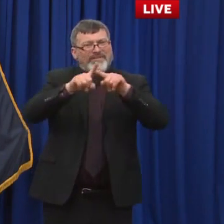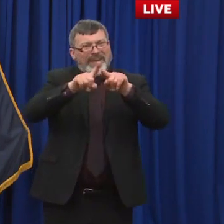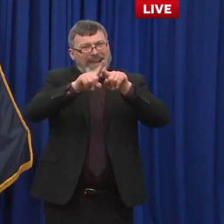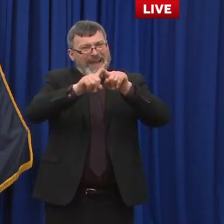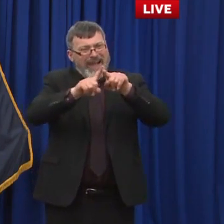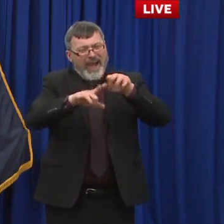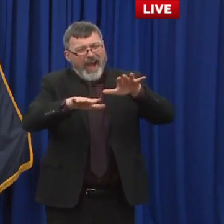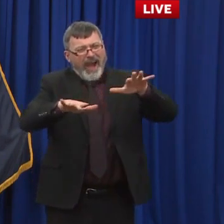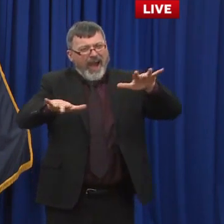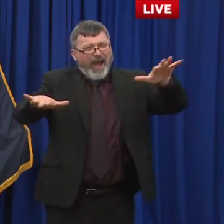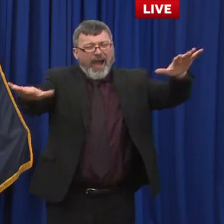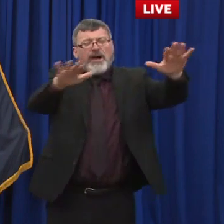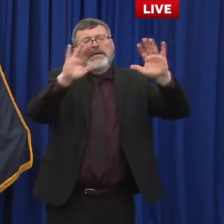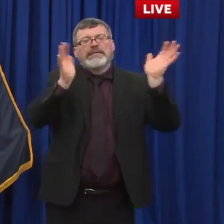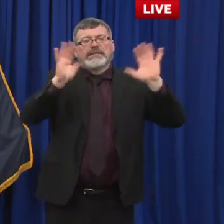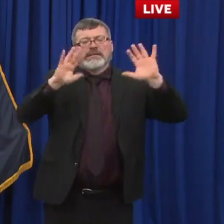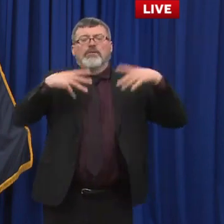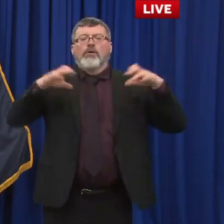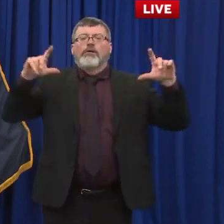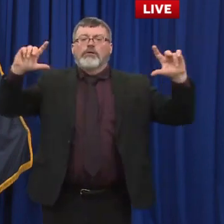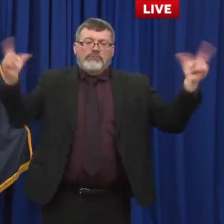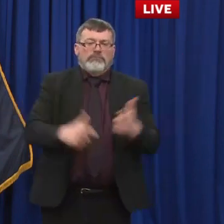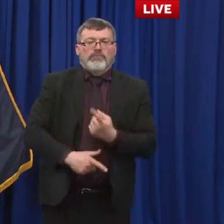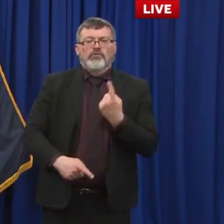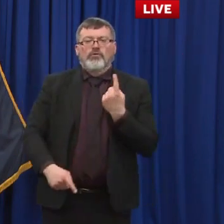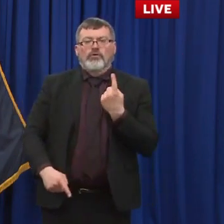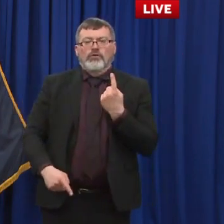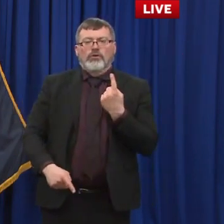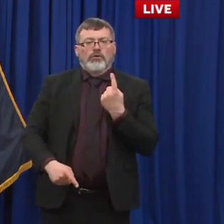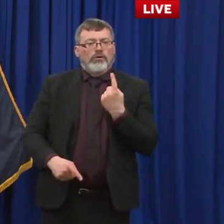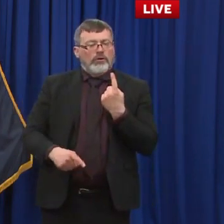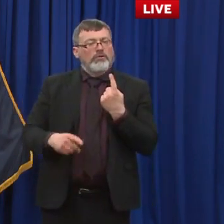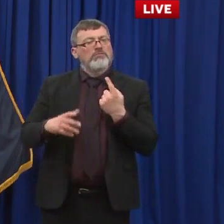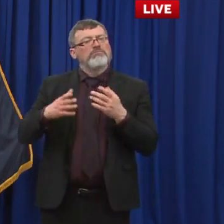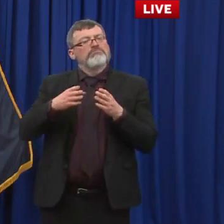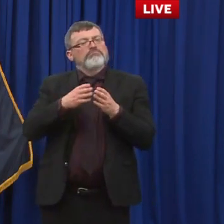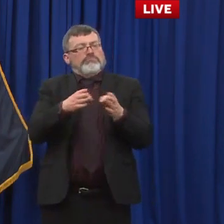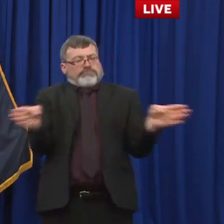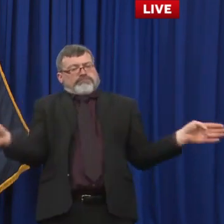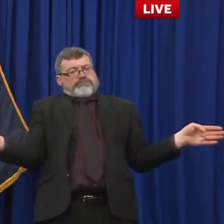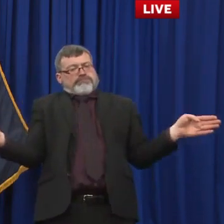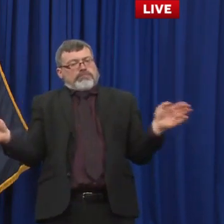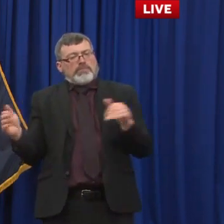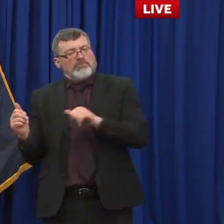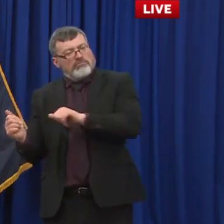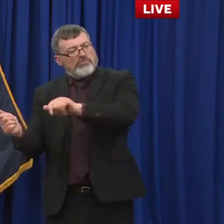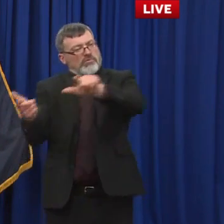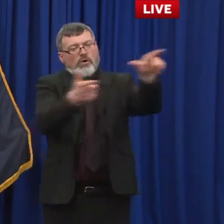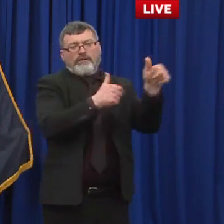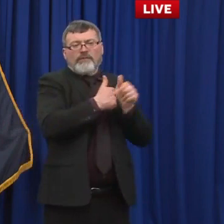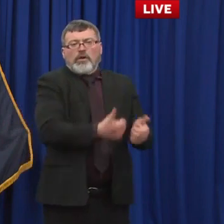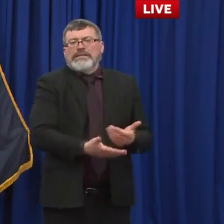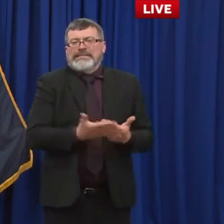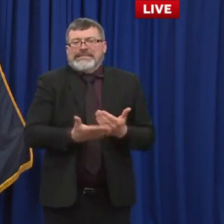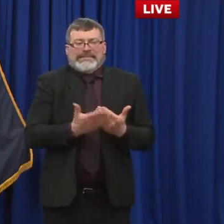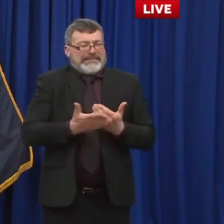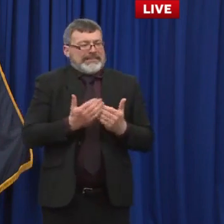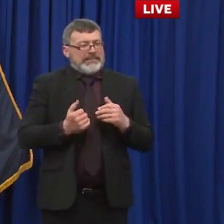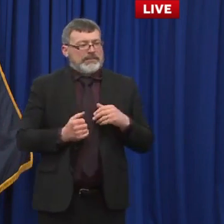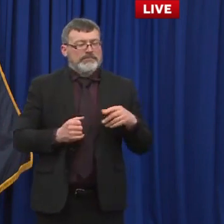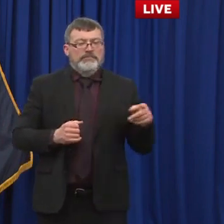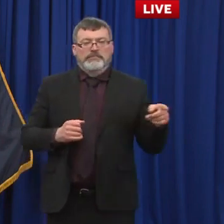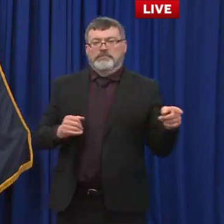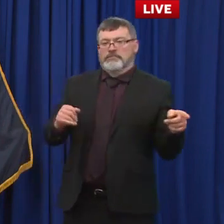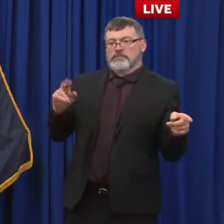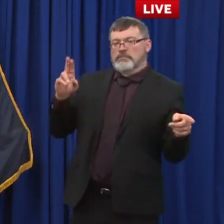could come up. We just want to make it as encompassing and as easy to manage as possible for whatever the business situation would arise. Let's allow a business